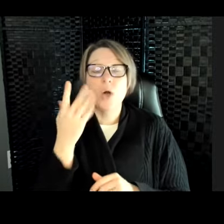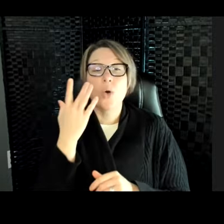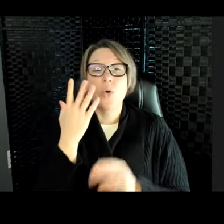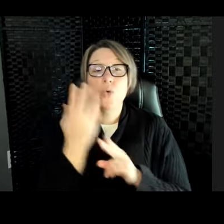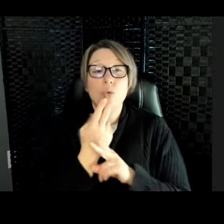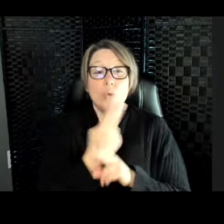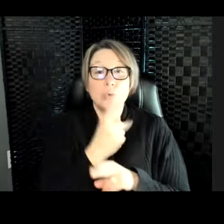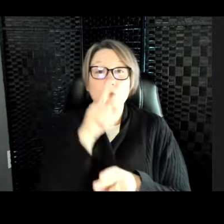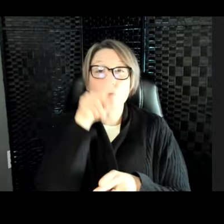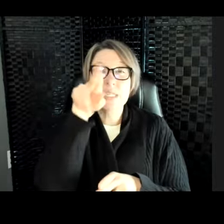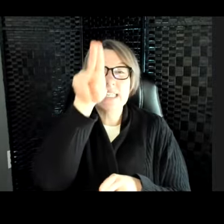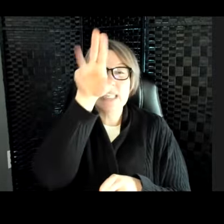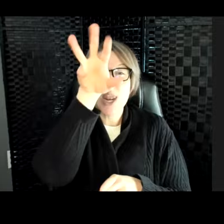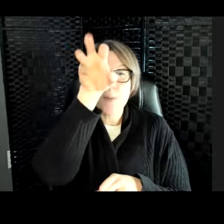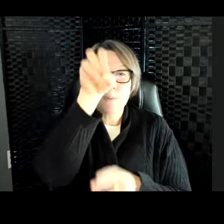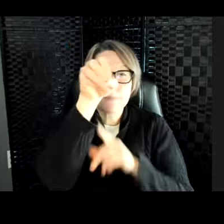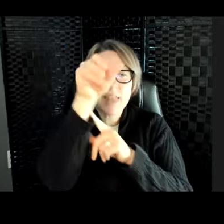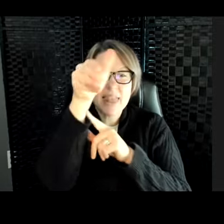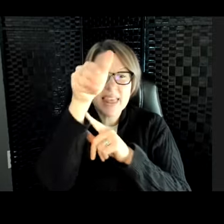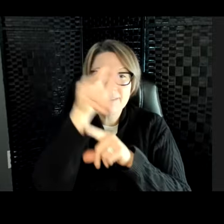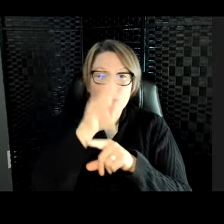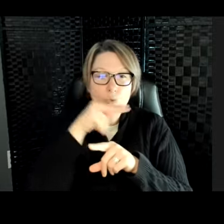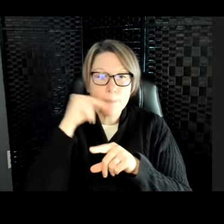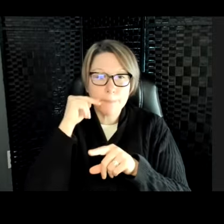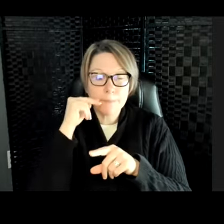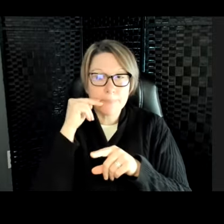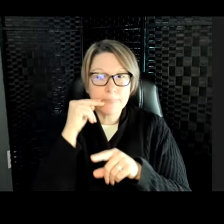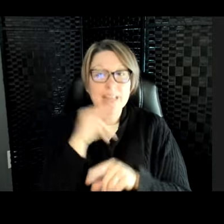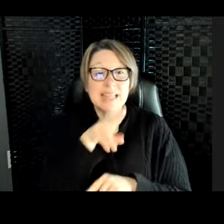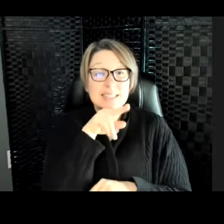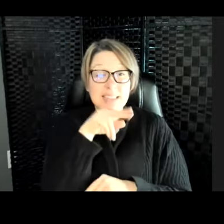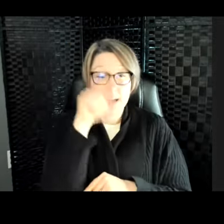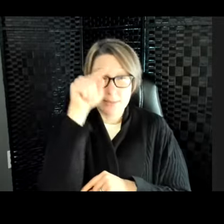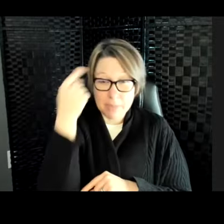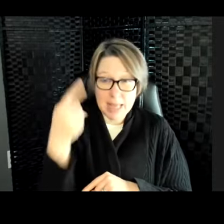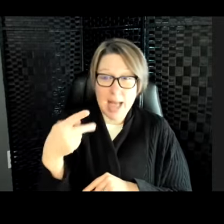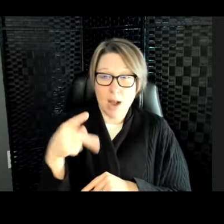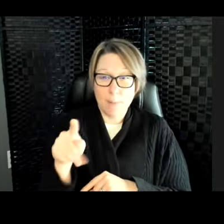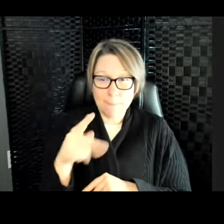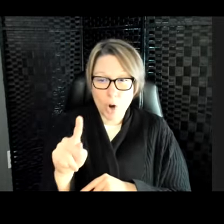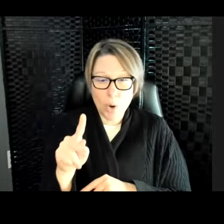And those tongues are black and purple so that they don't get sunburn on their tongues.